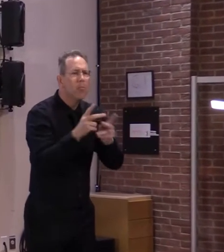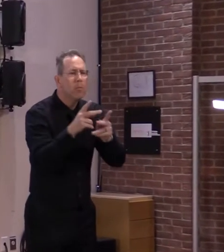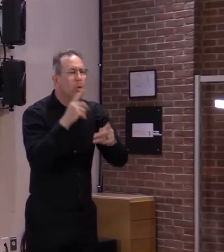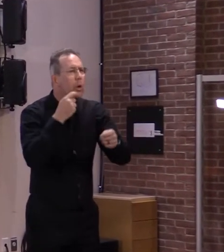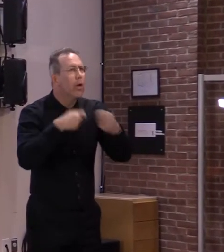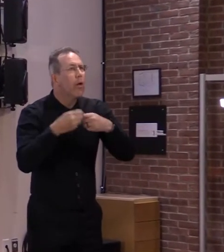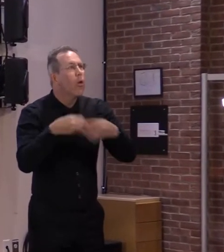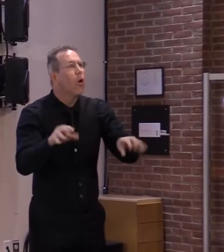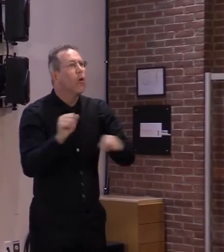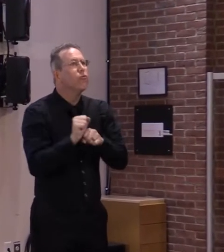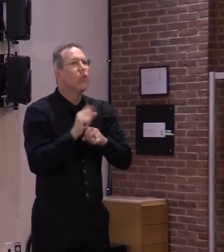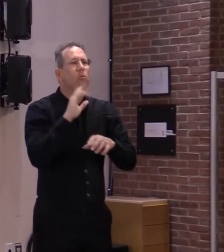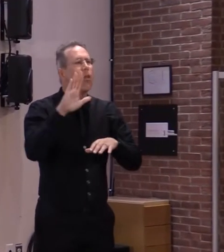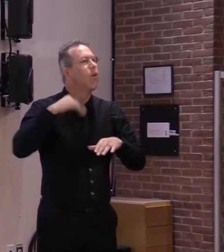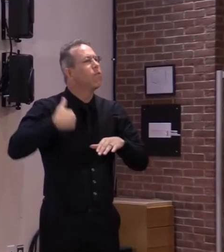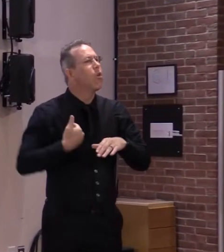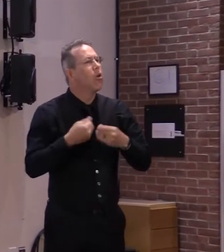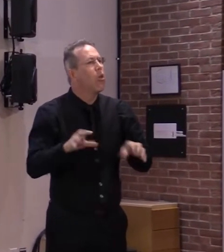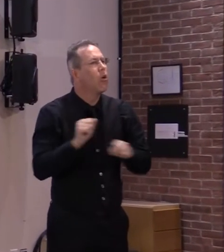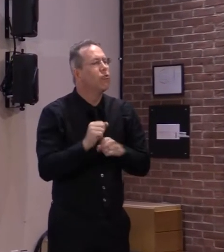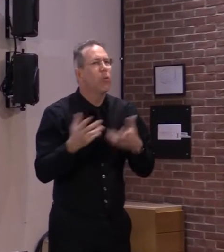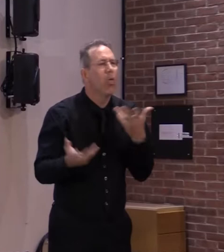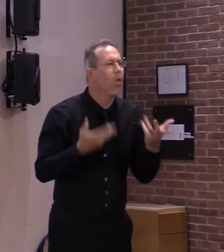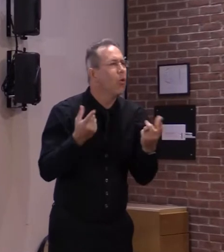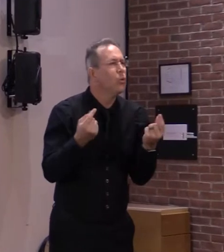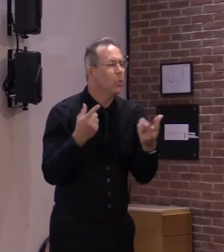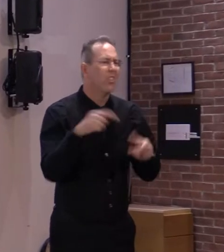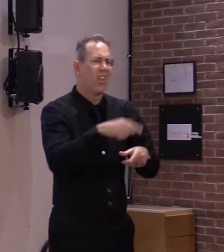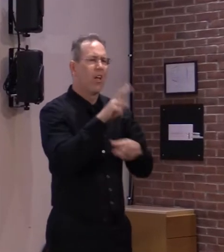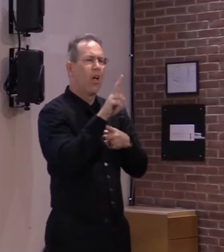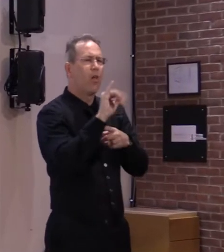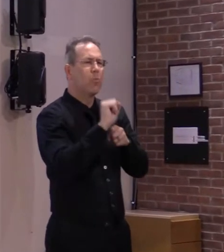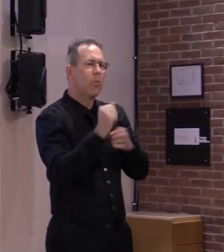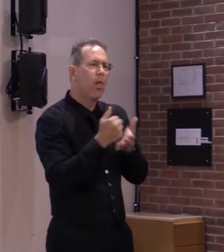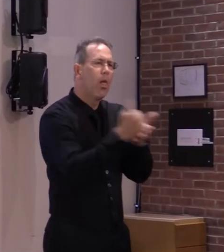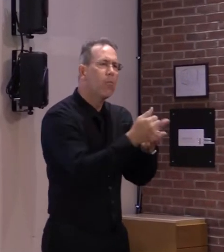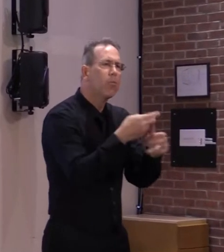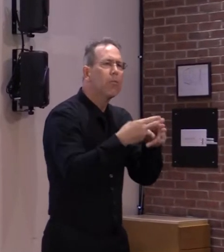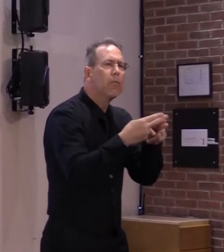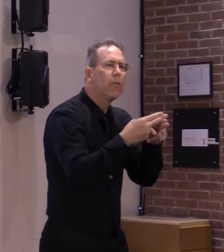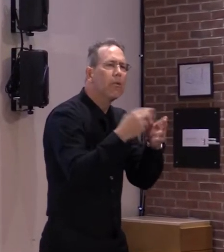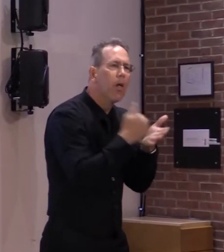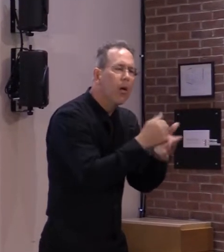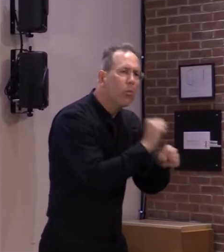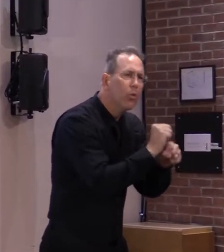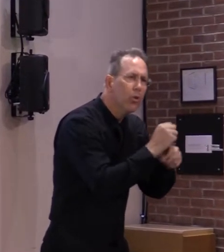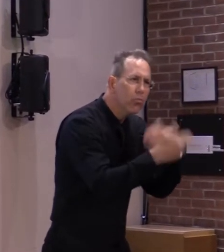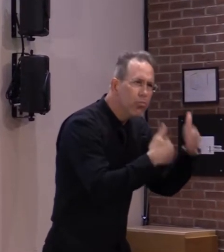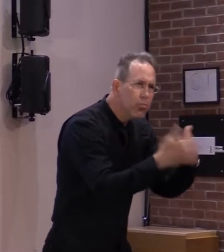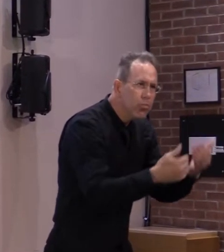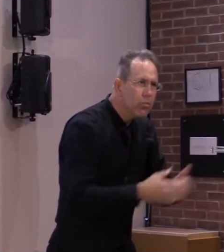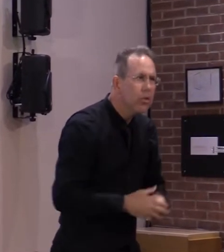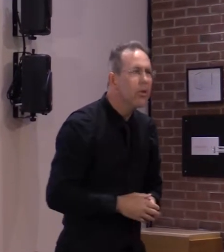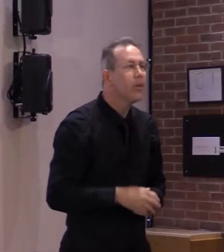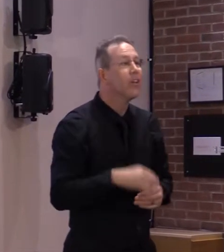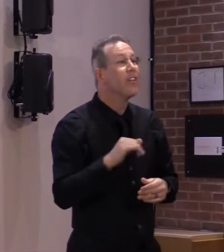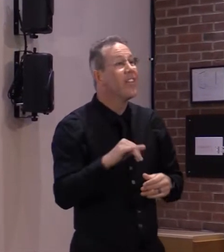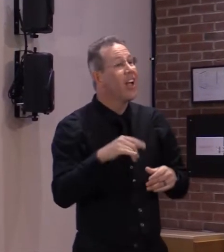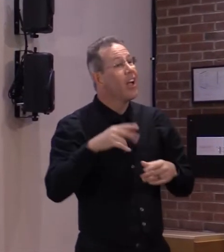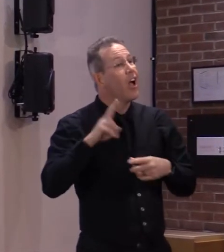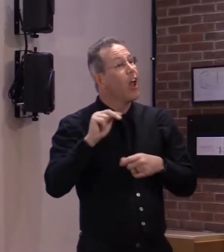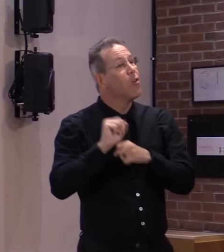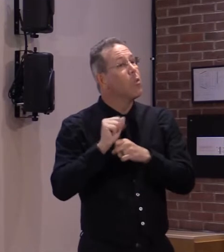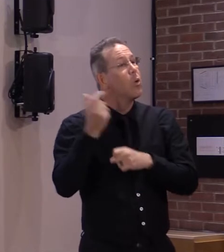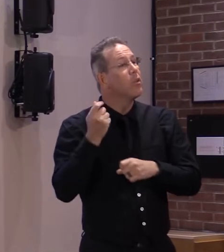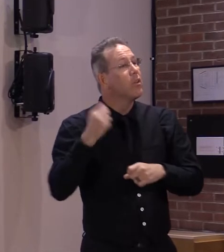no fault of their own until they're able to find re-employment. As part of that program, eligible claimants are required to look for work